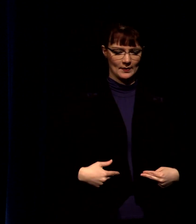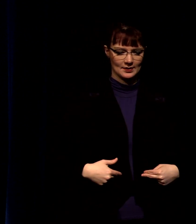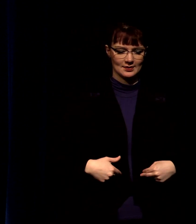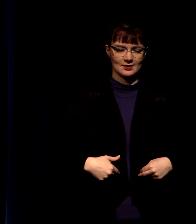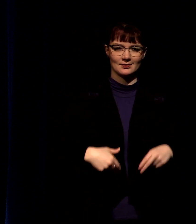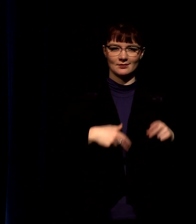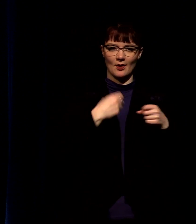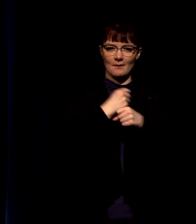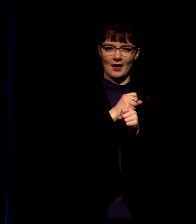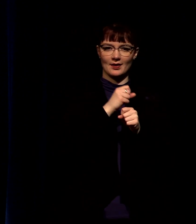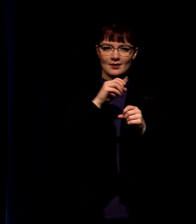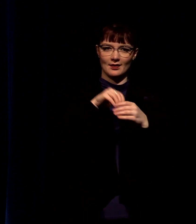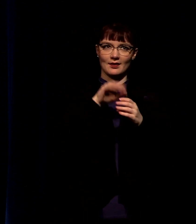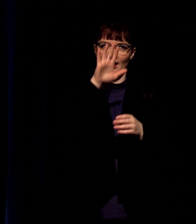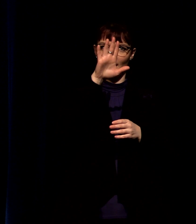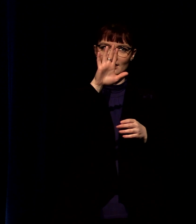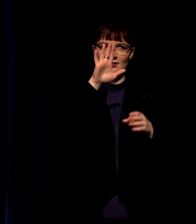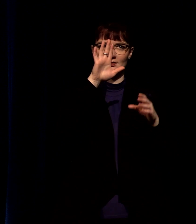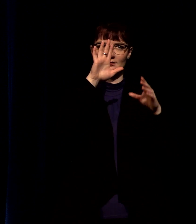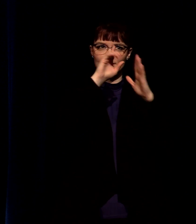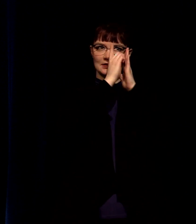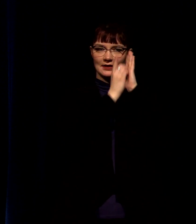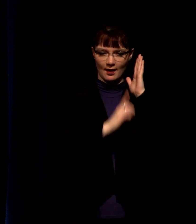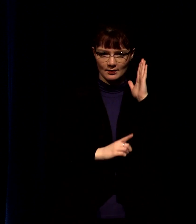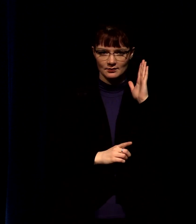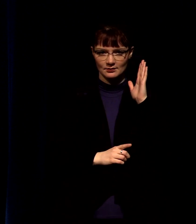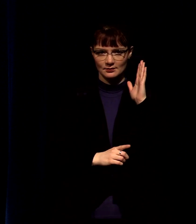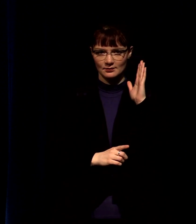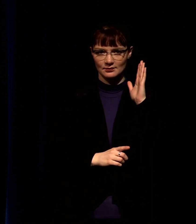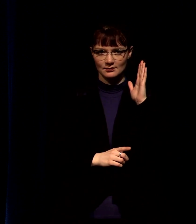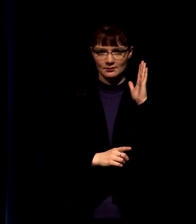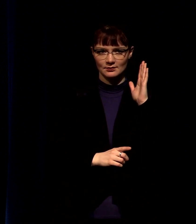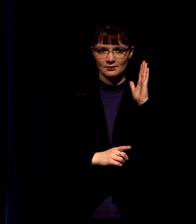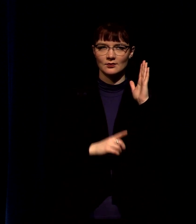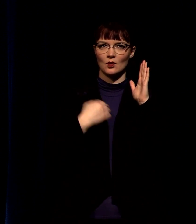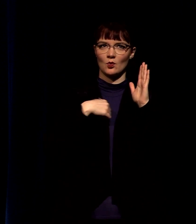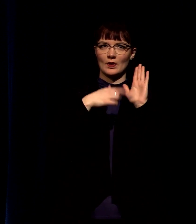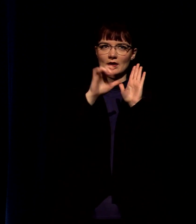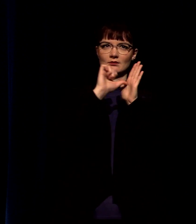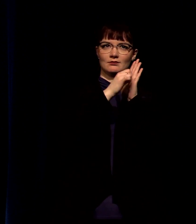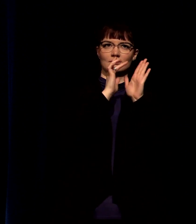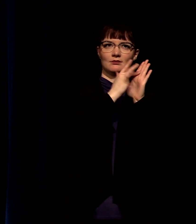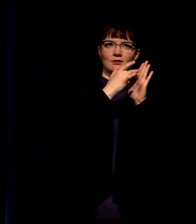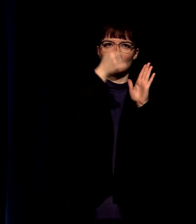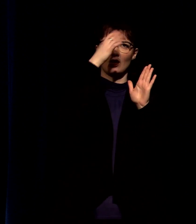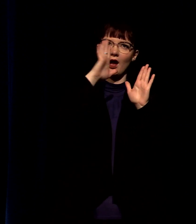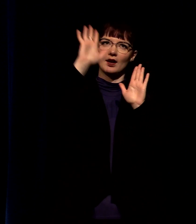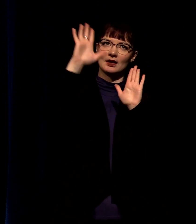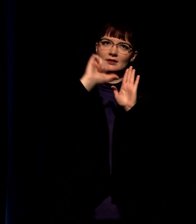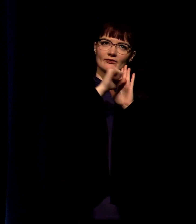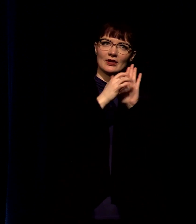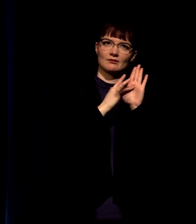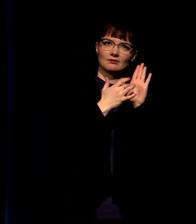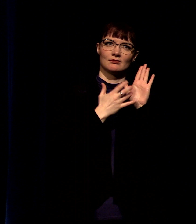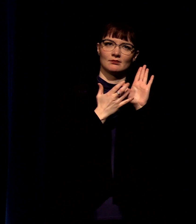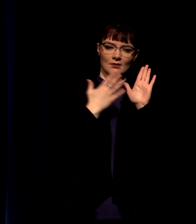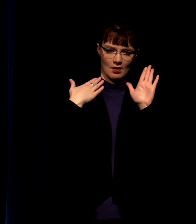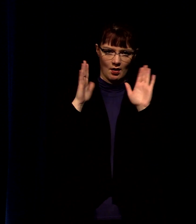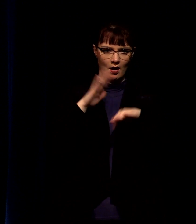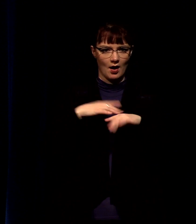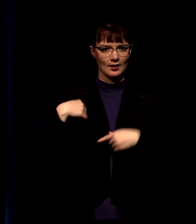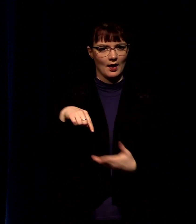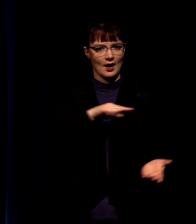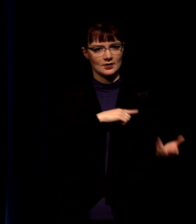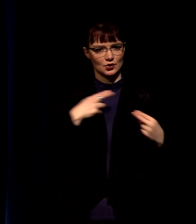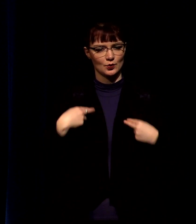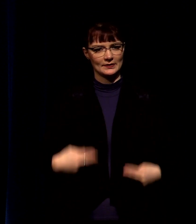economy is